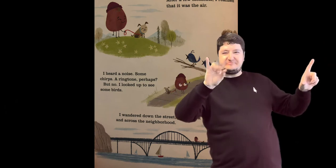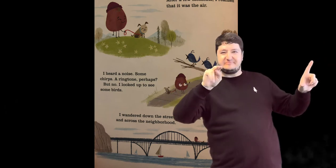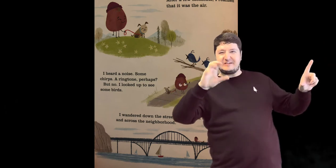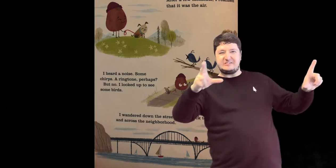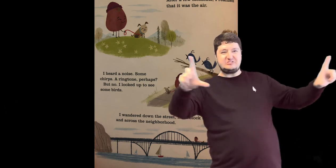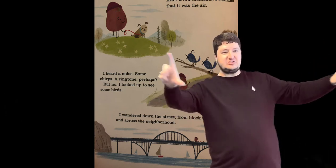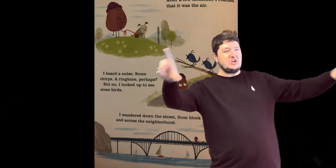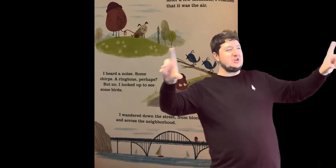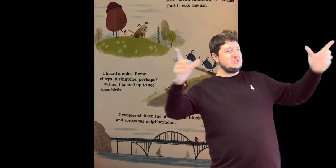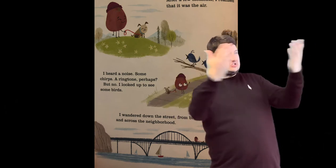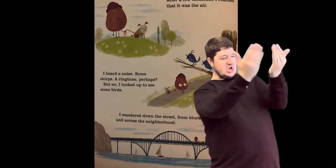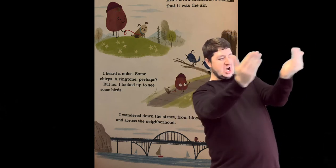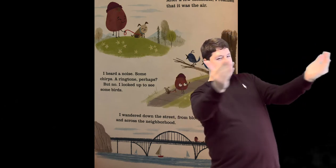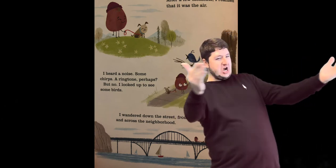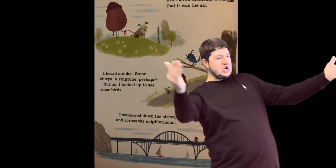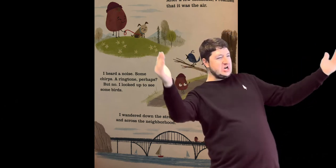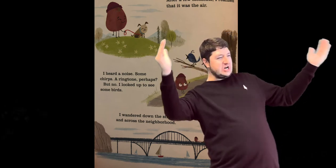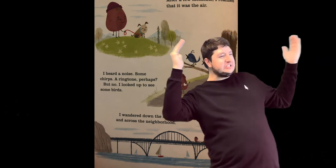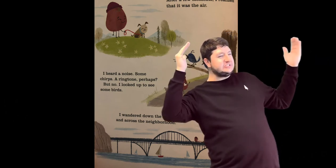But even more realistic